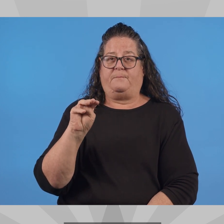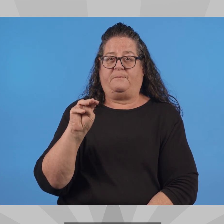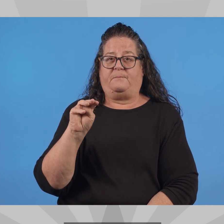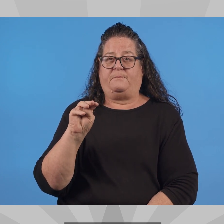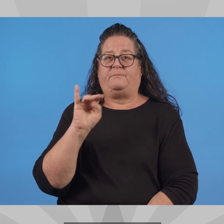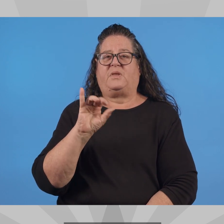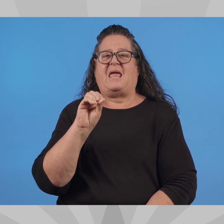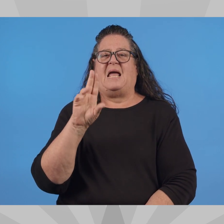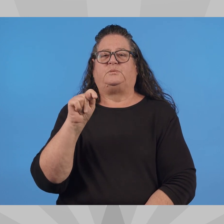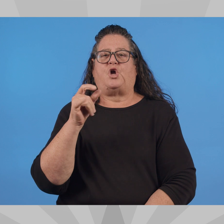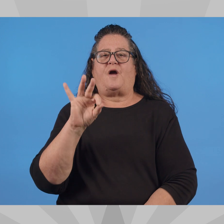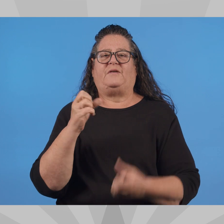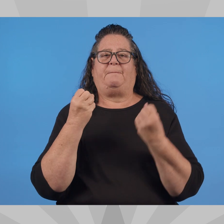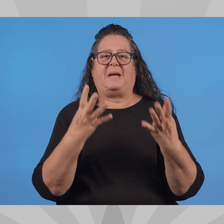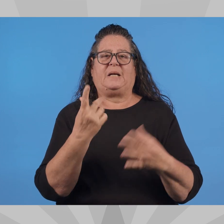one